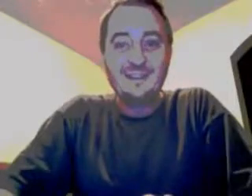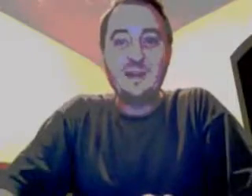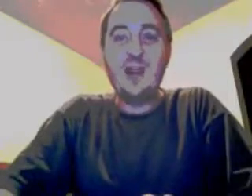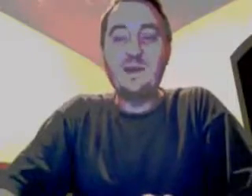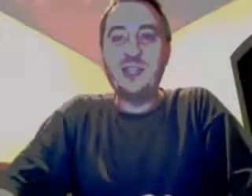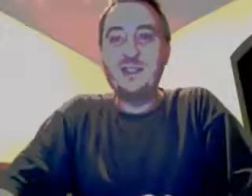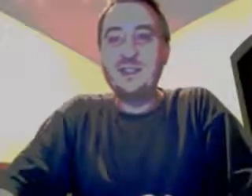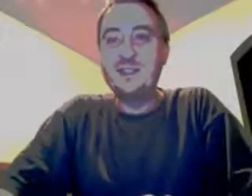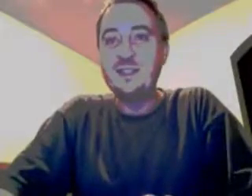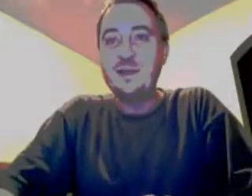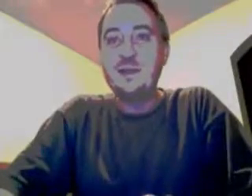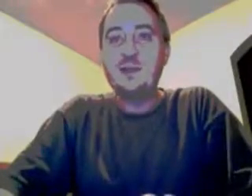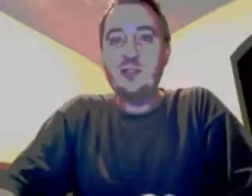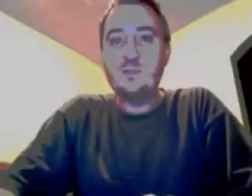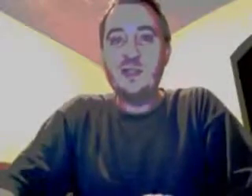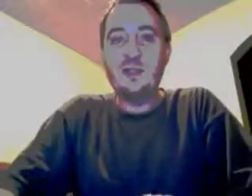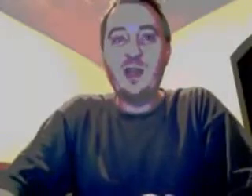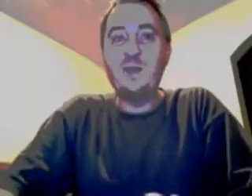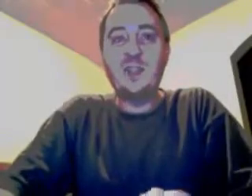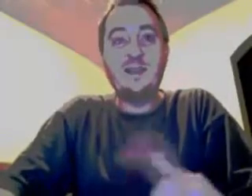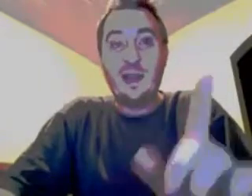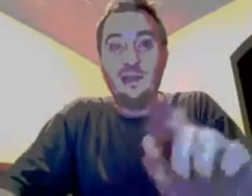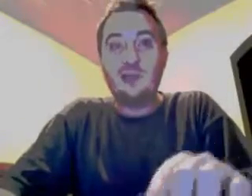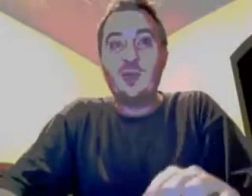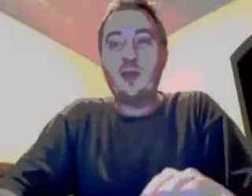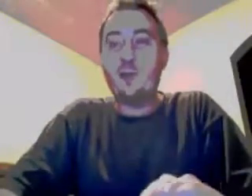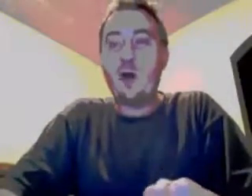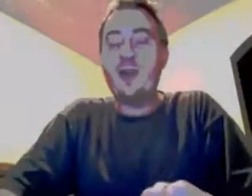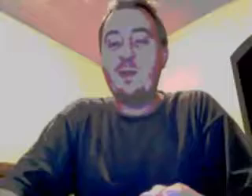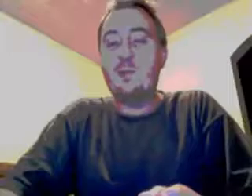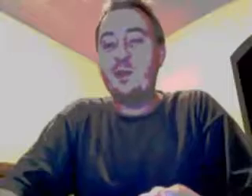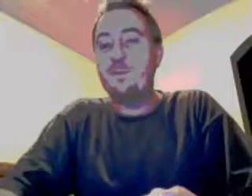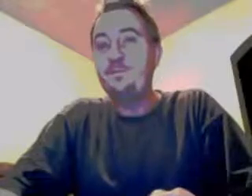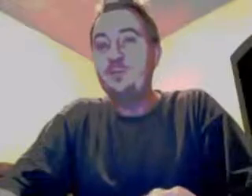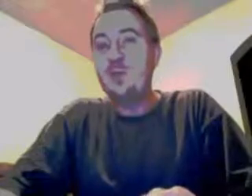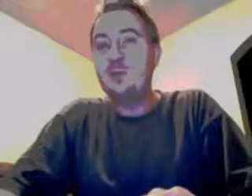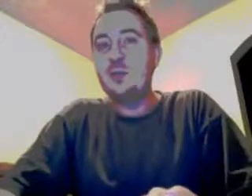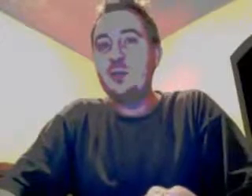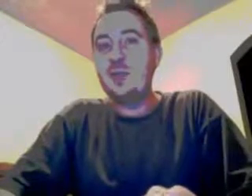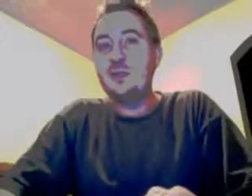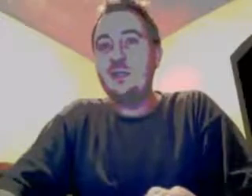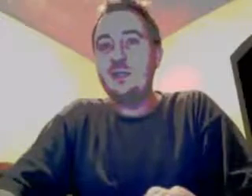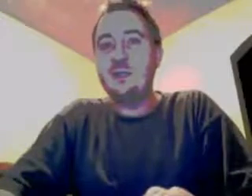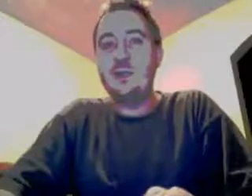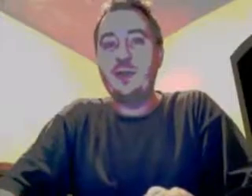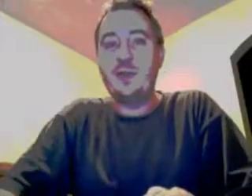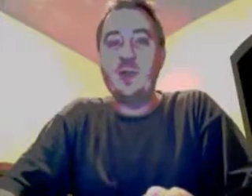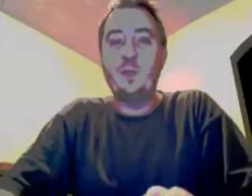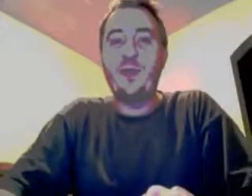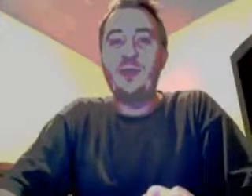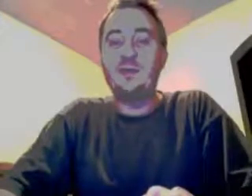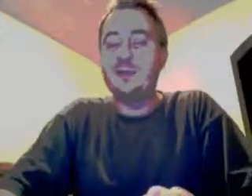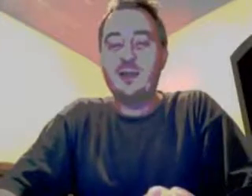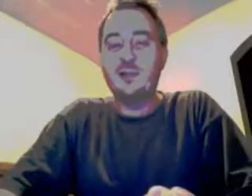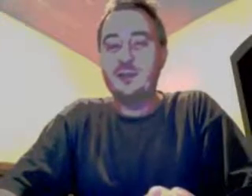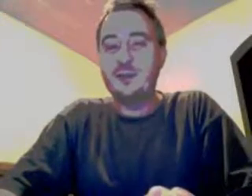Climate change. So she's mentioning climate change. like this write-up, why I'm running. So she actually touches on a couple things, and I'll have to